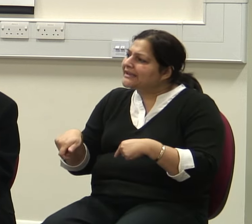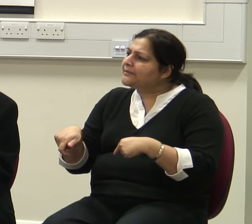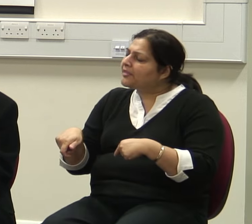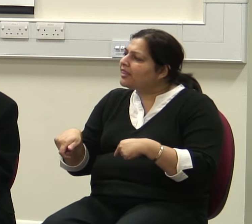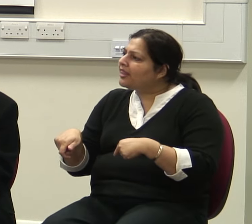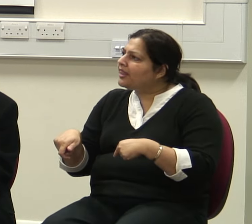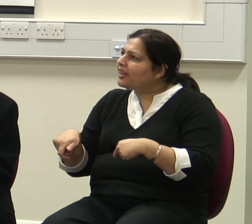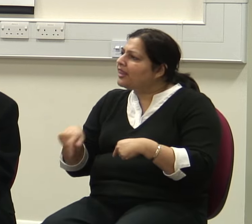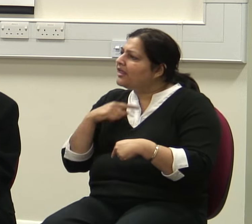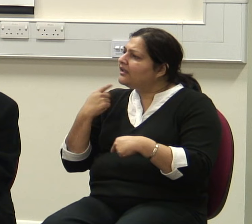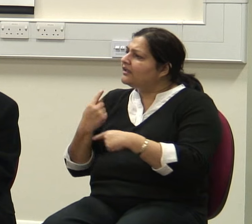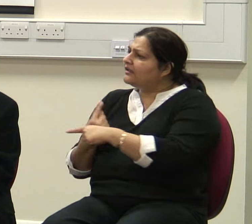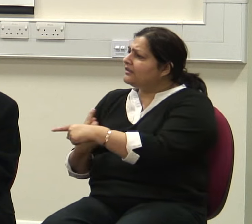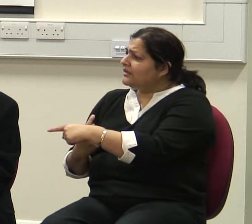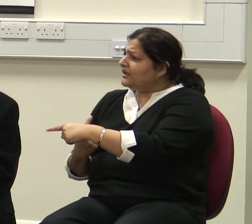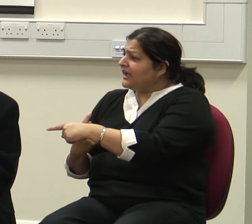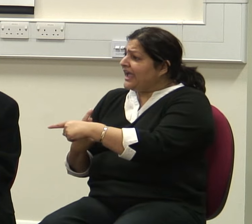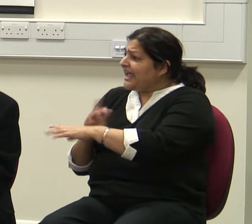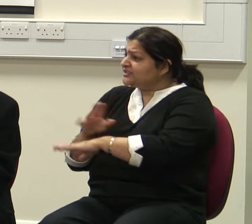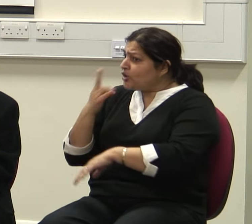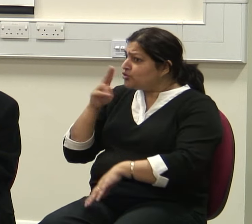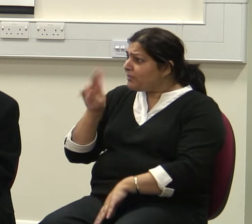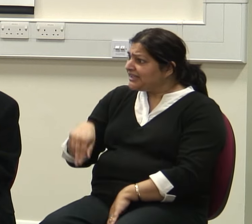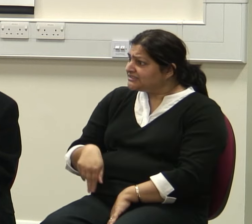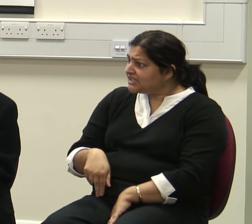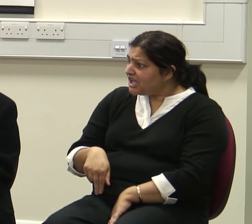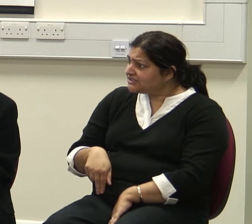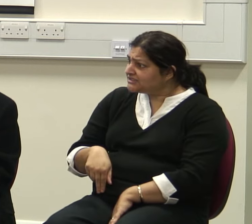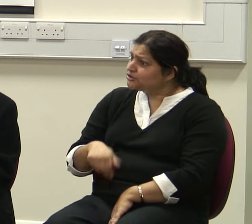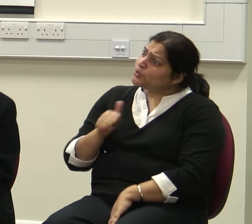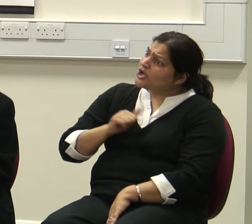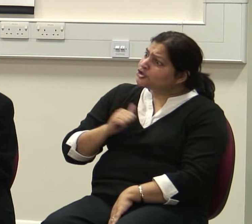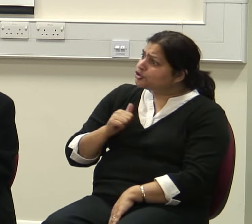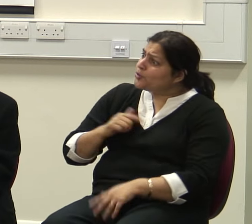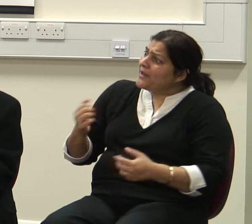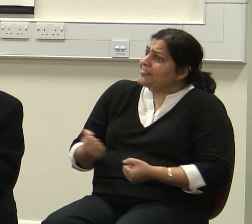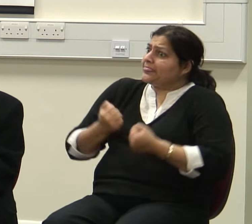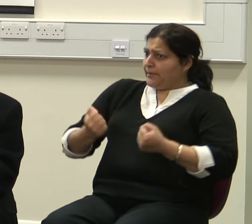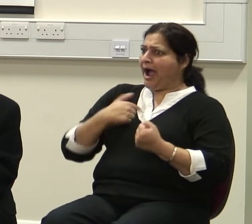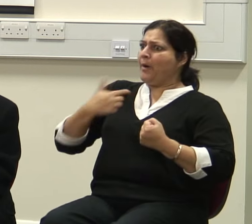It is not your business to assume this power.